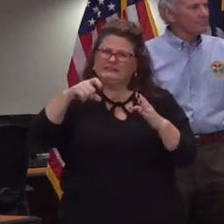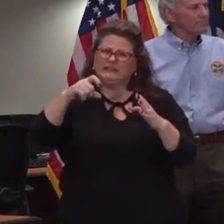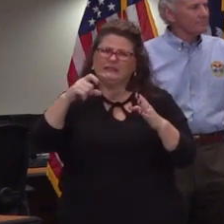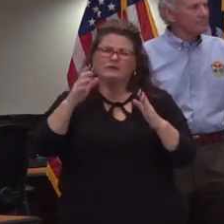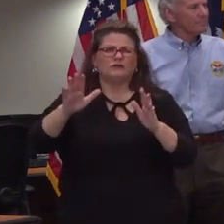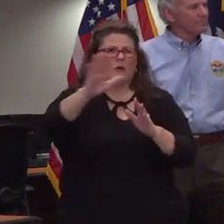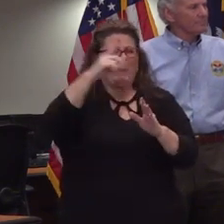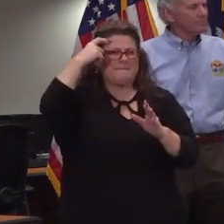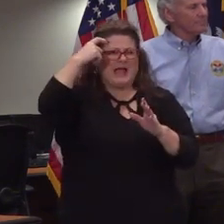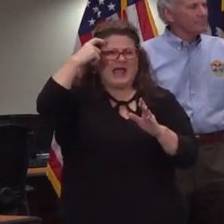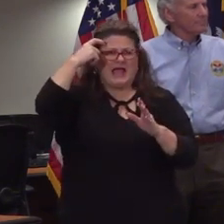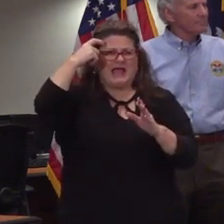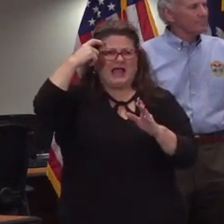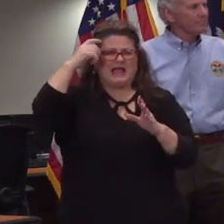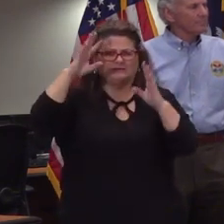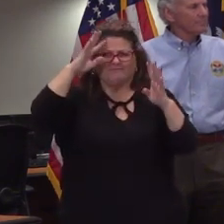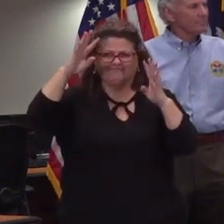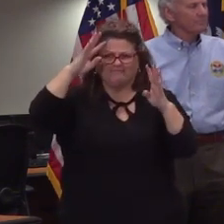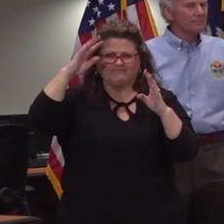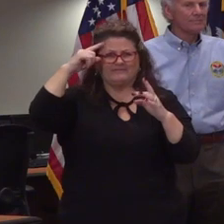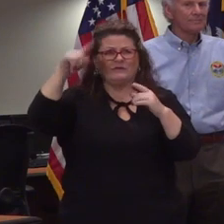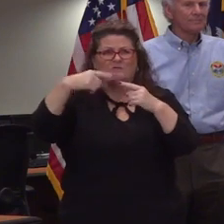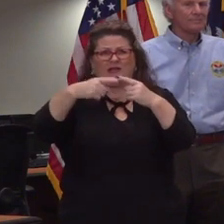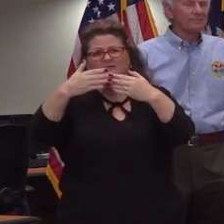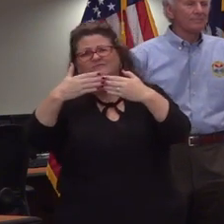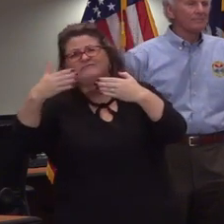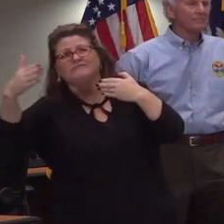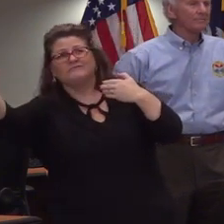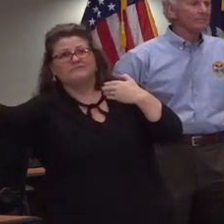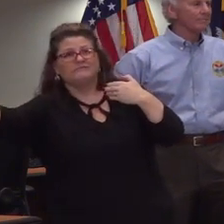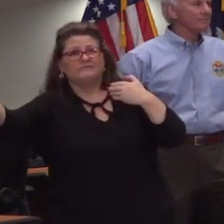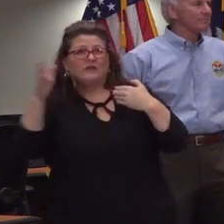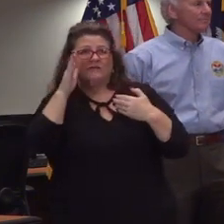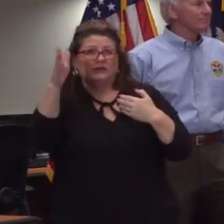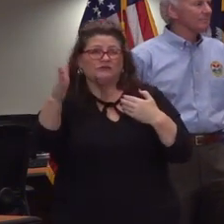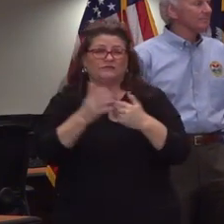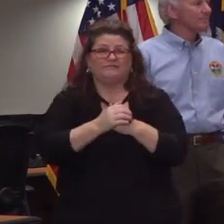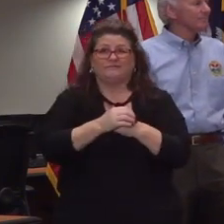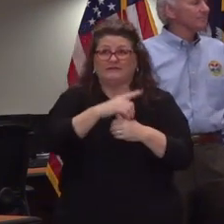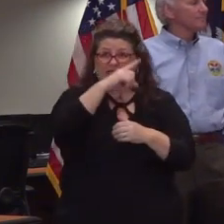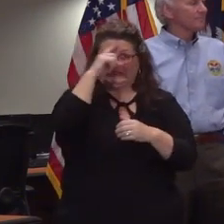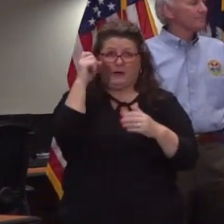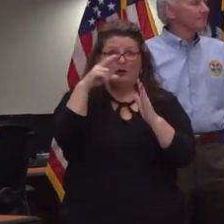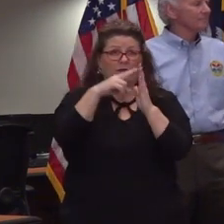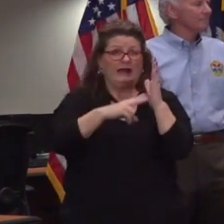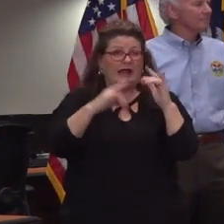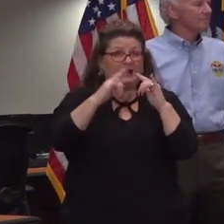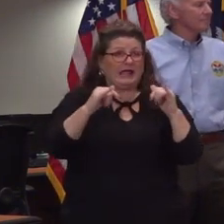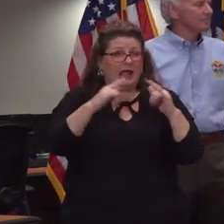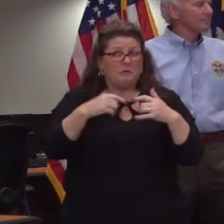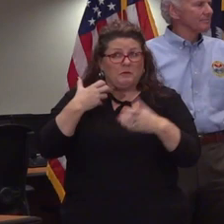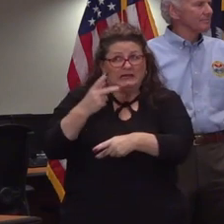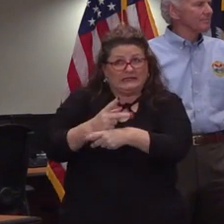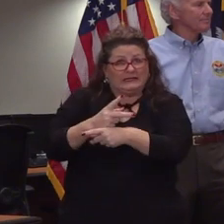creative minds to come together as we think about the future how are we going to operate our summer reading camps this summer we want those